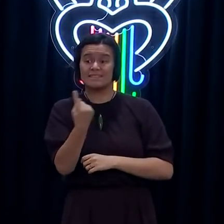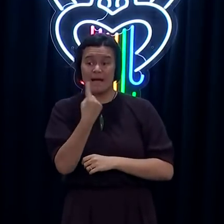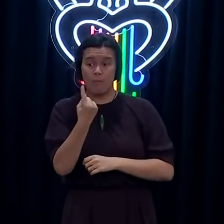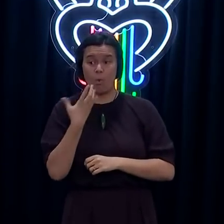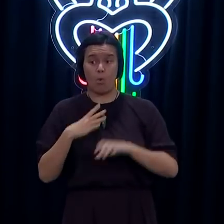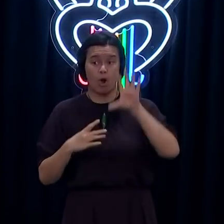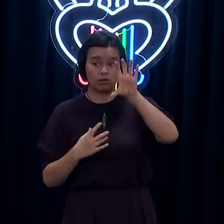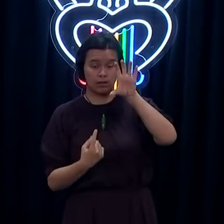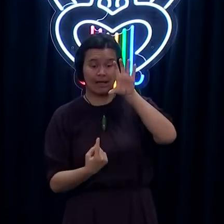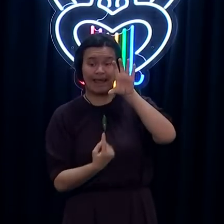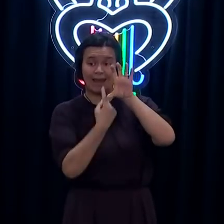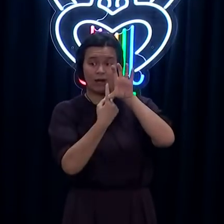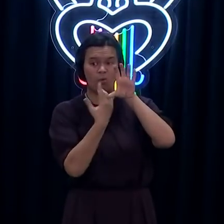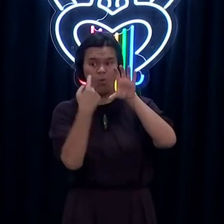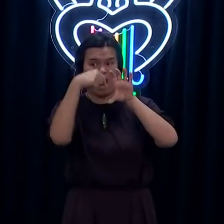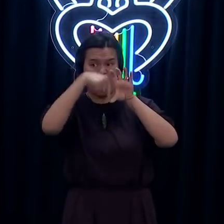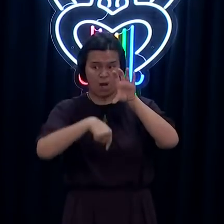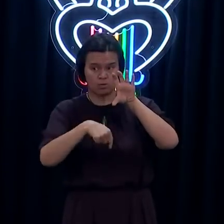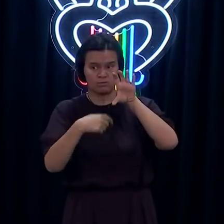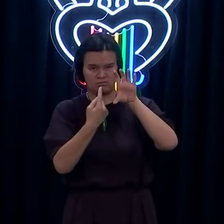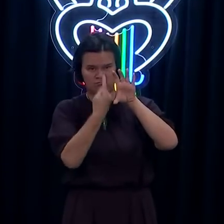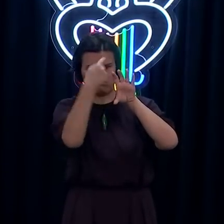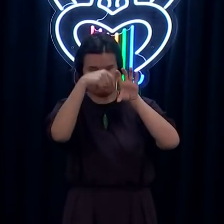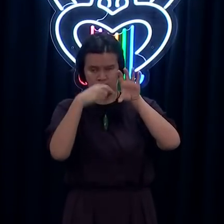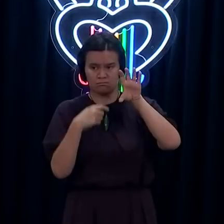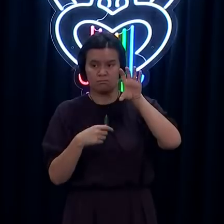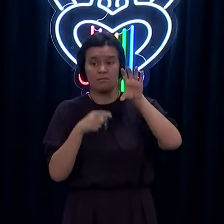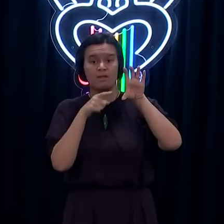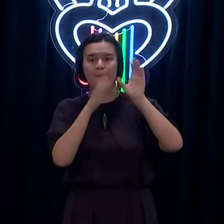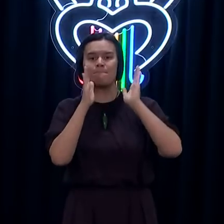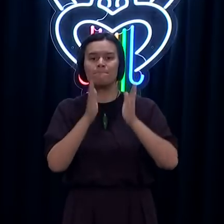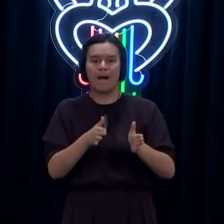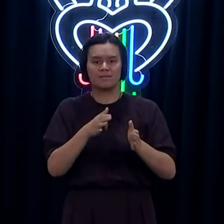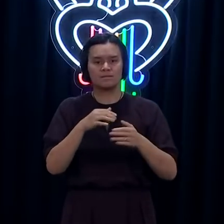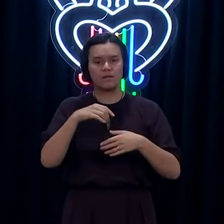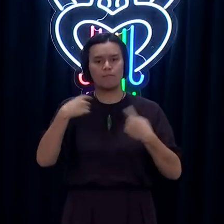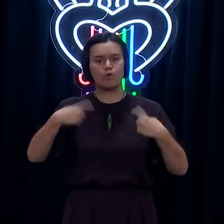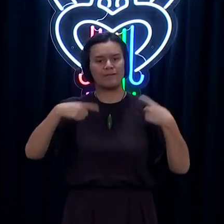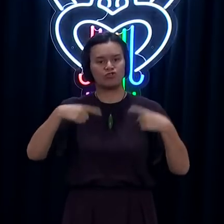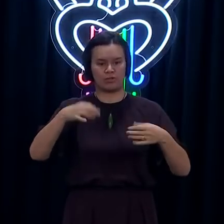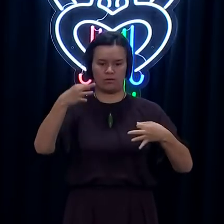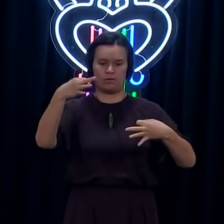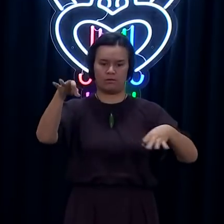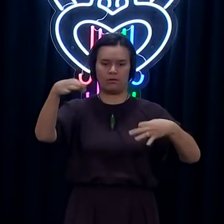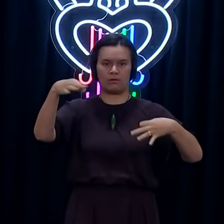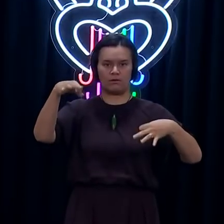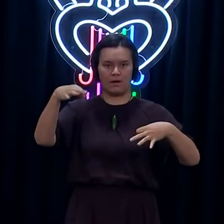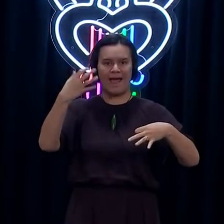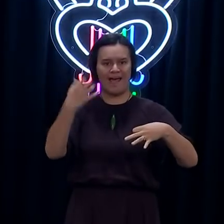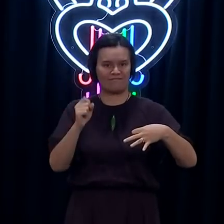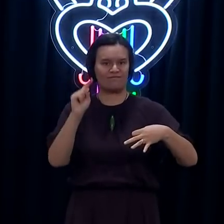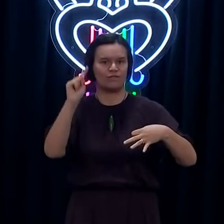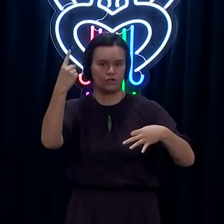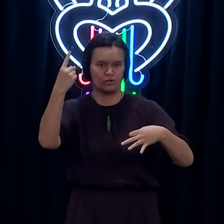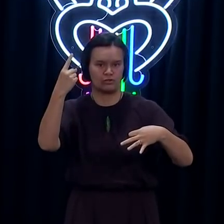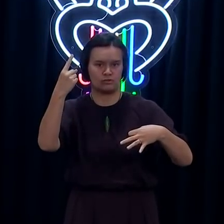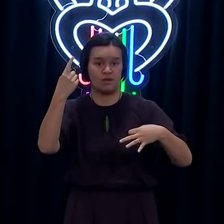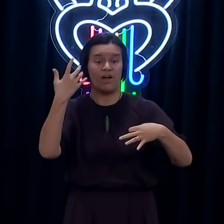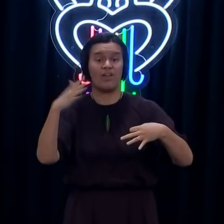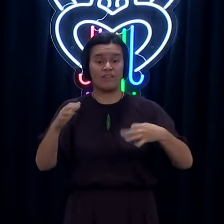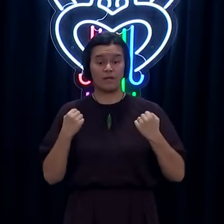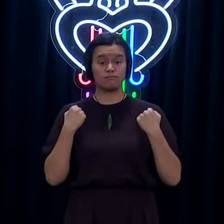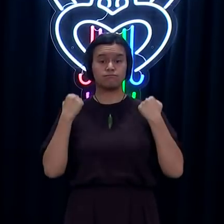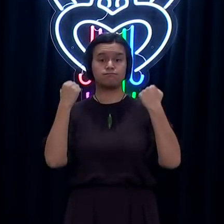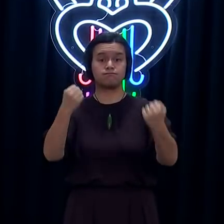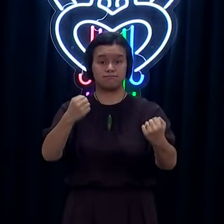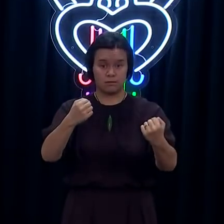a pass issued by MB to travel. They're on a seven day testing cycle and we do have some other exceptions that